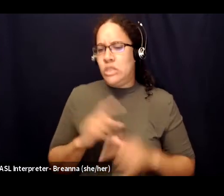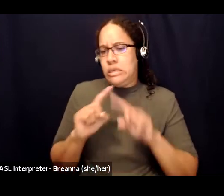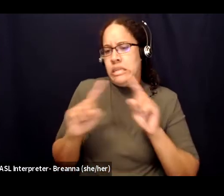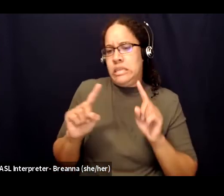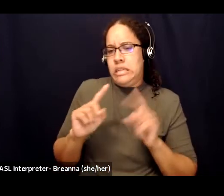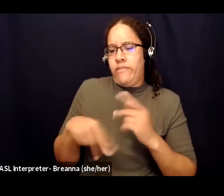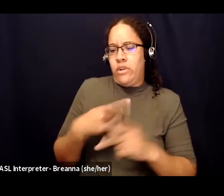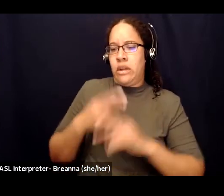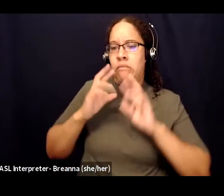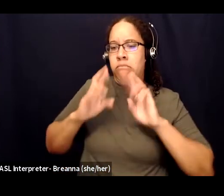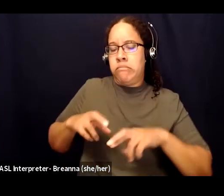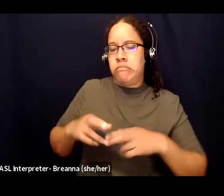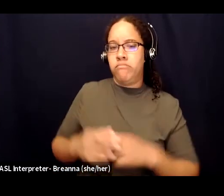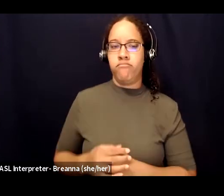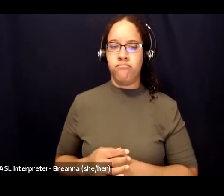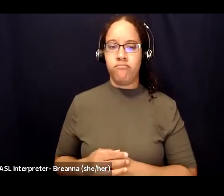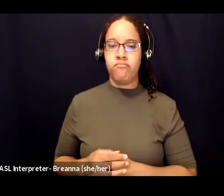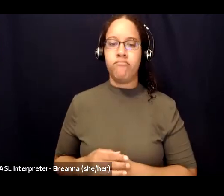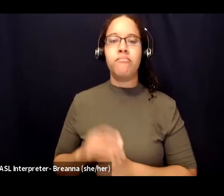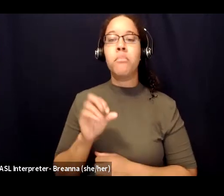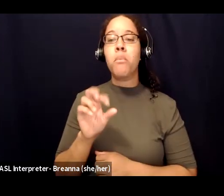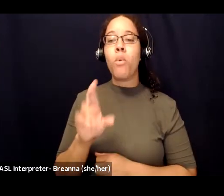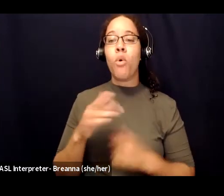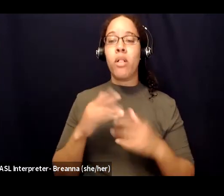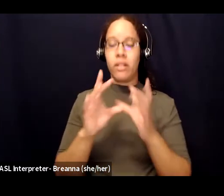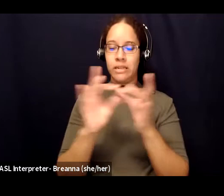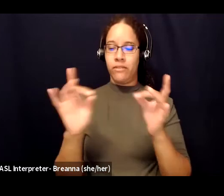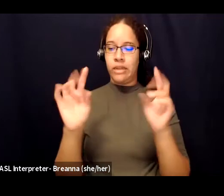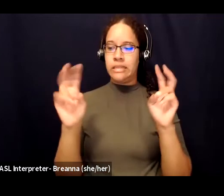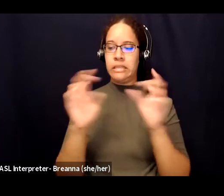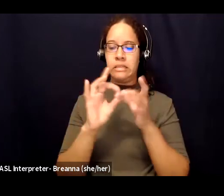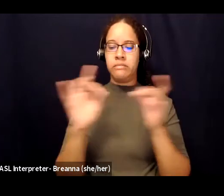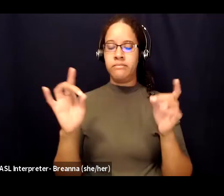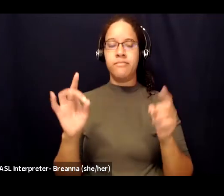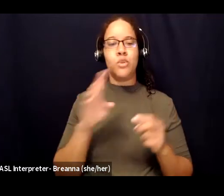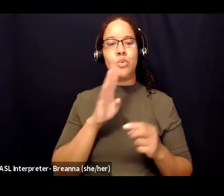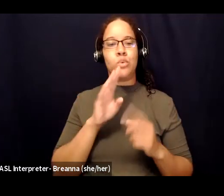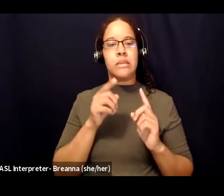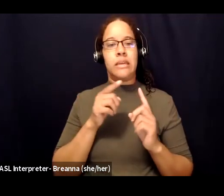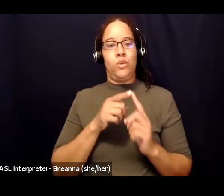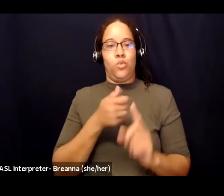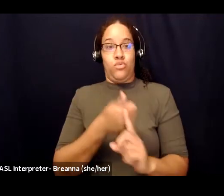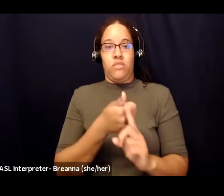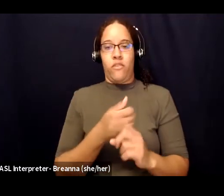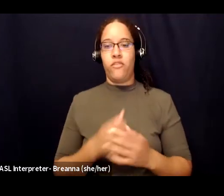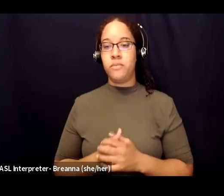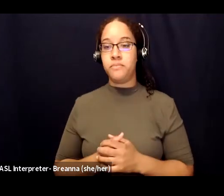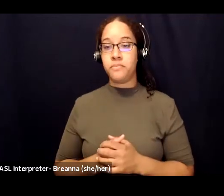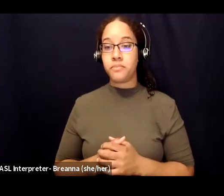these are phrases you say to yourself about your own experiences so this is completely anonymous so feel free to submit what you would